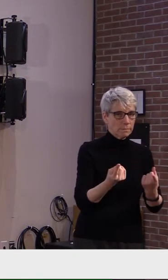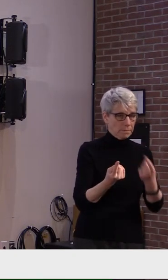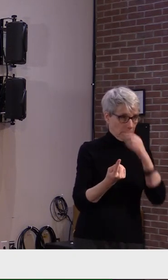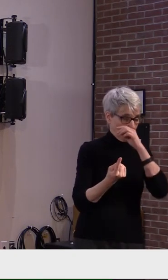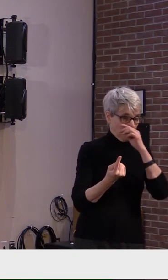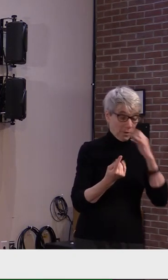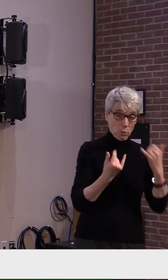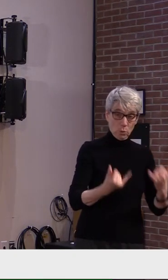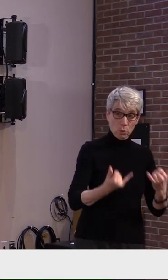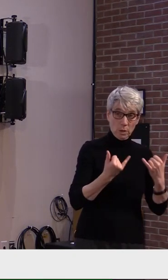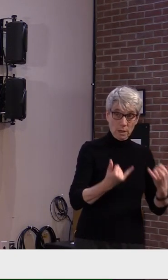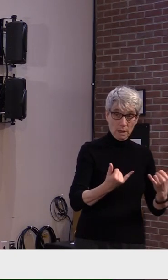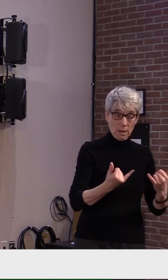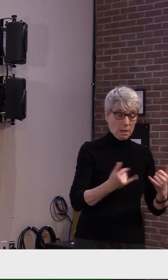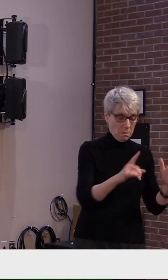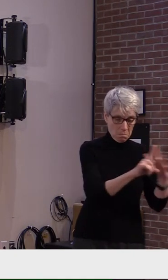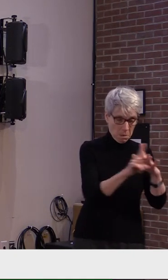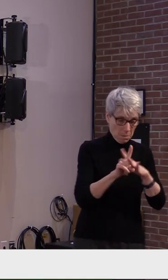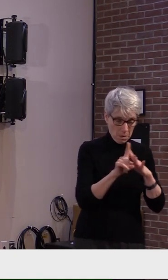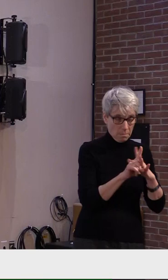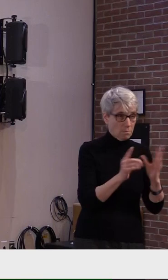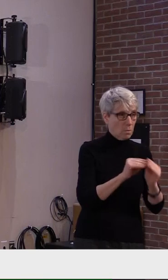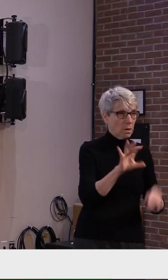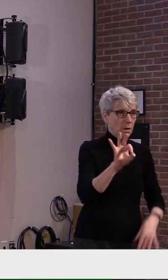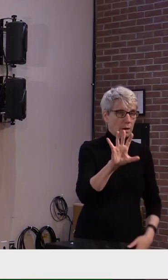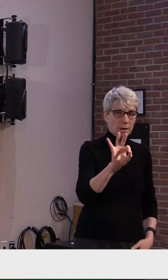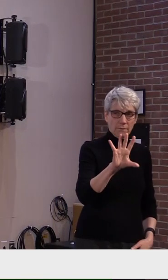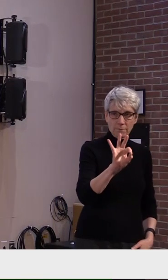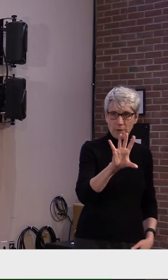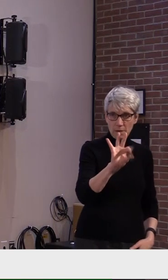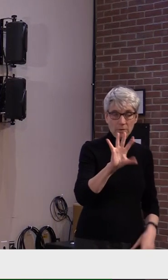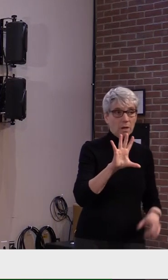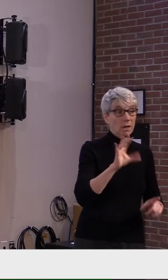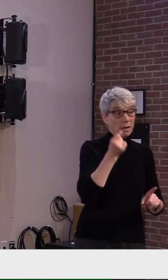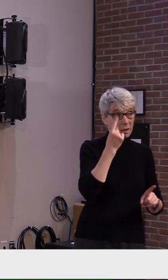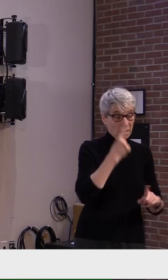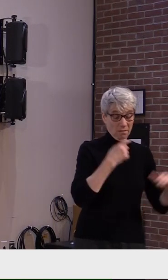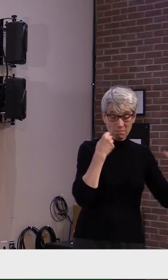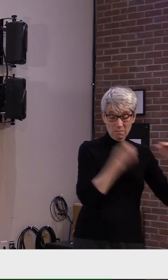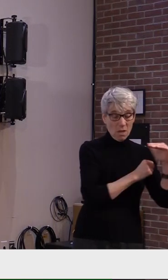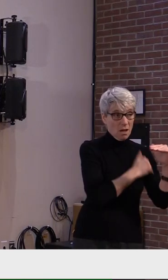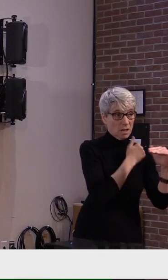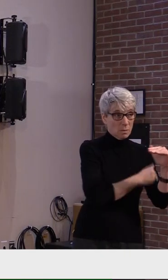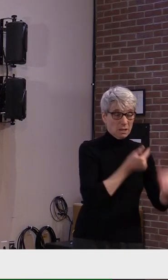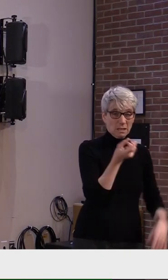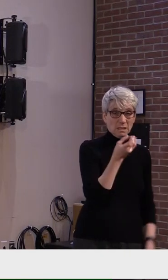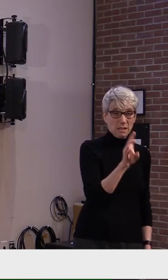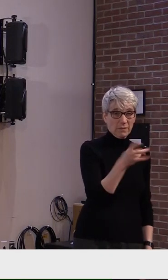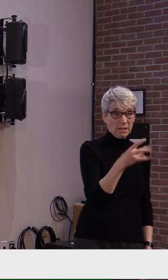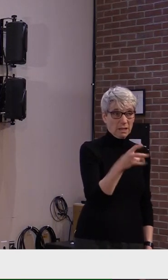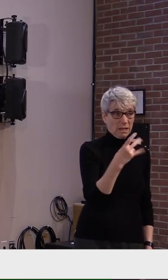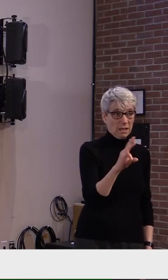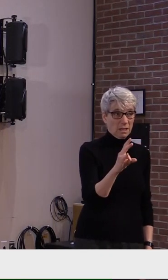95 with 17 people in the hospital, one in the ICU.